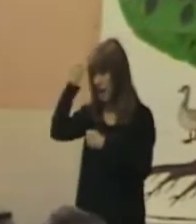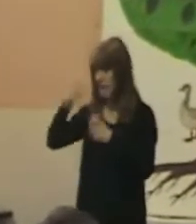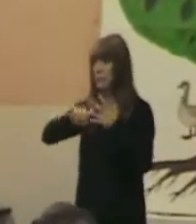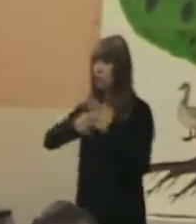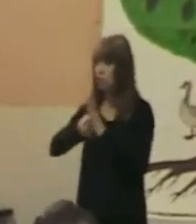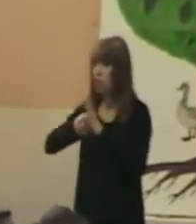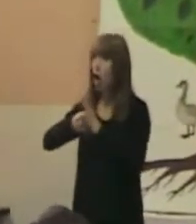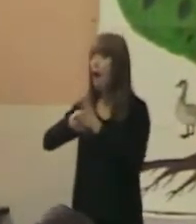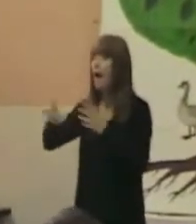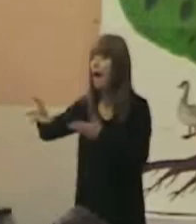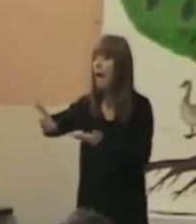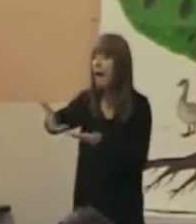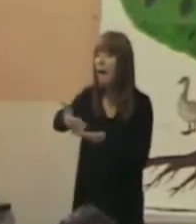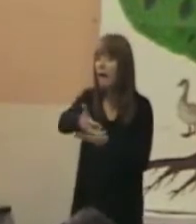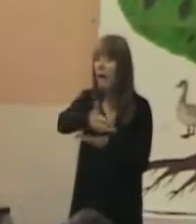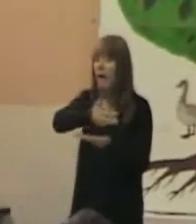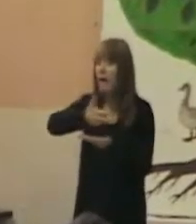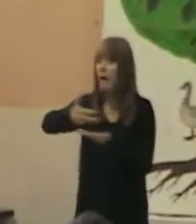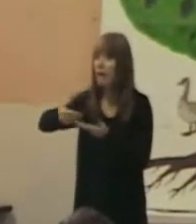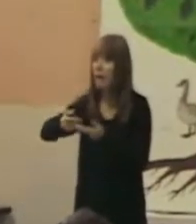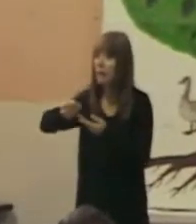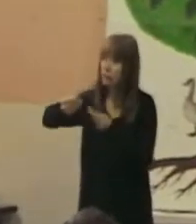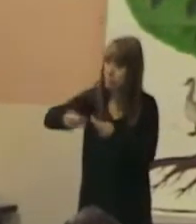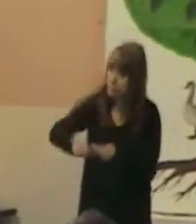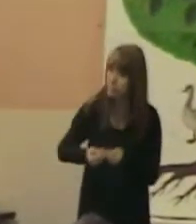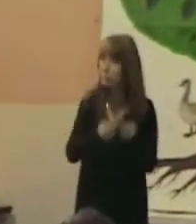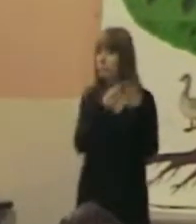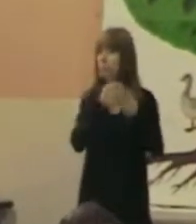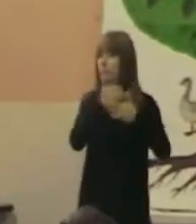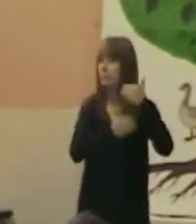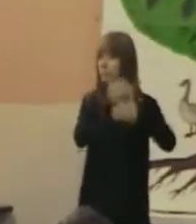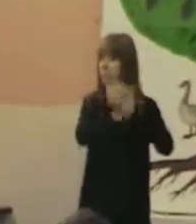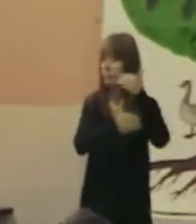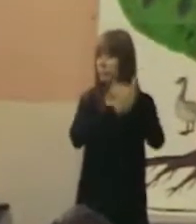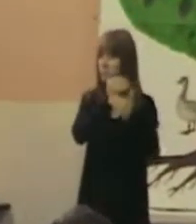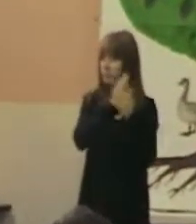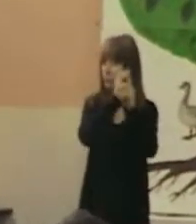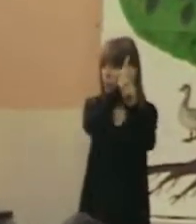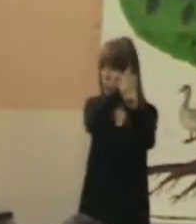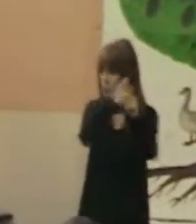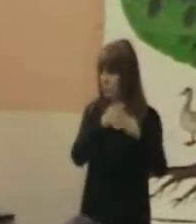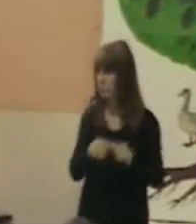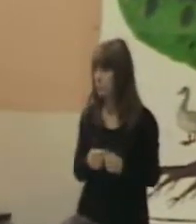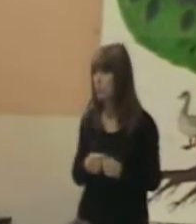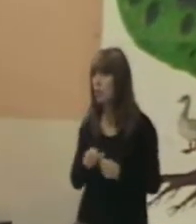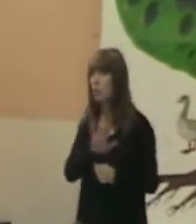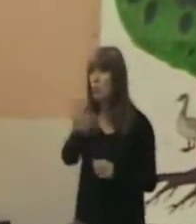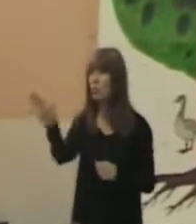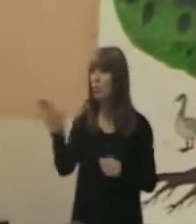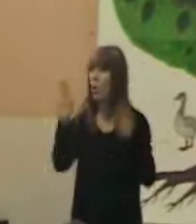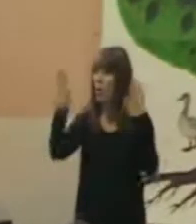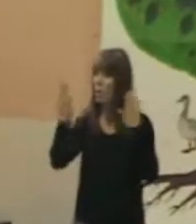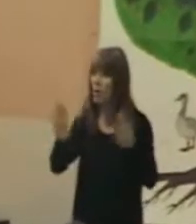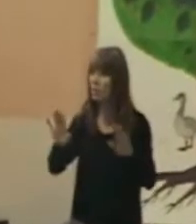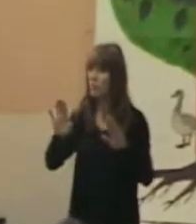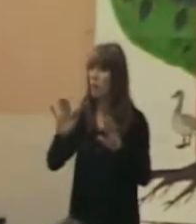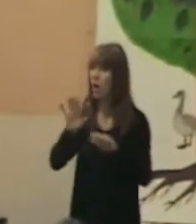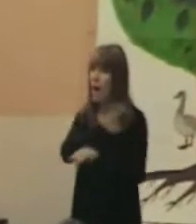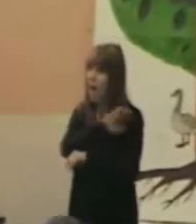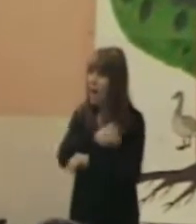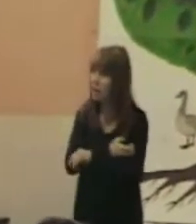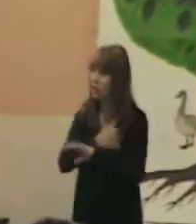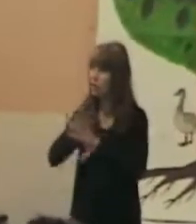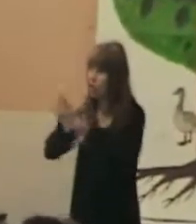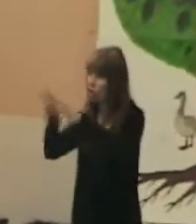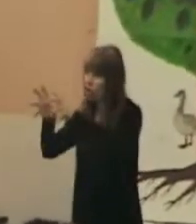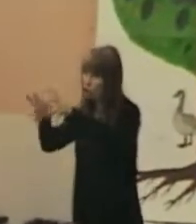And then from there, we're going to take all that wonderful energy, those wonderful gifts that we create in those small groups, of the vision